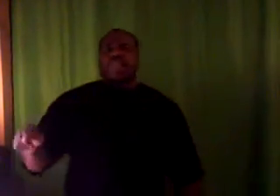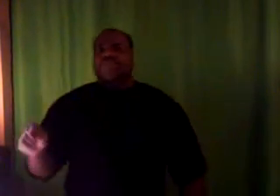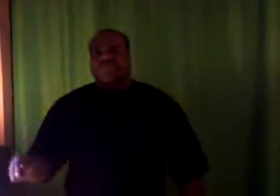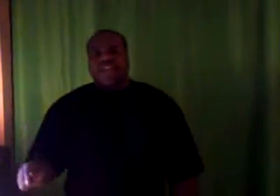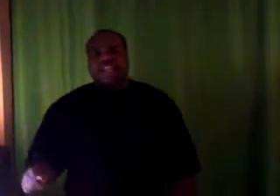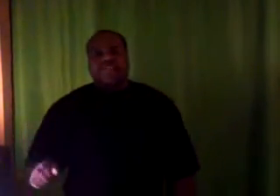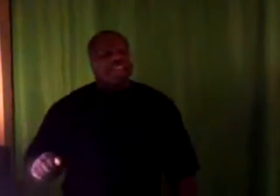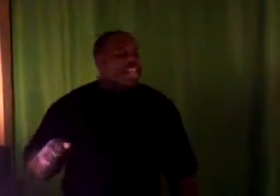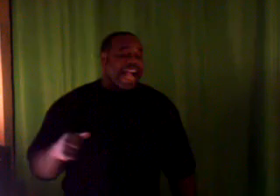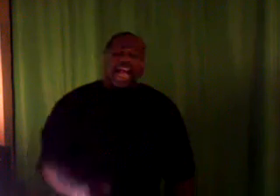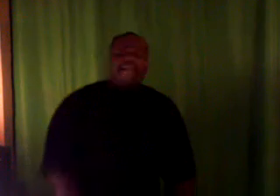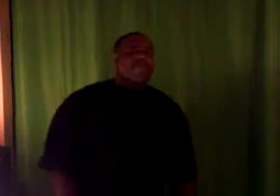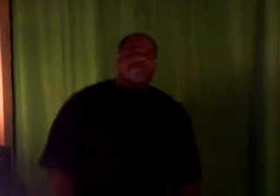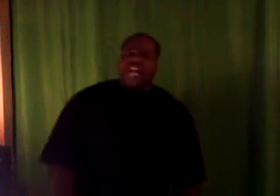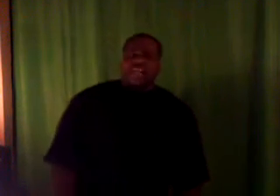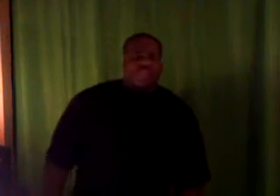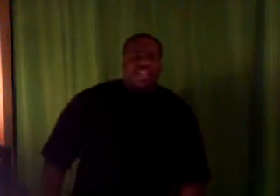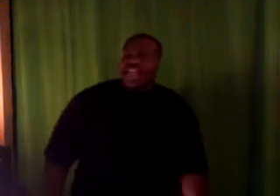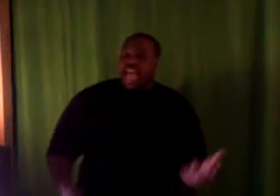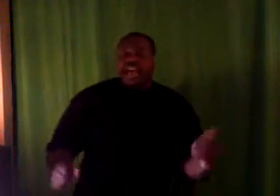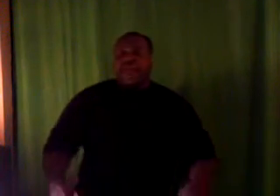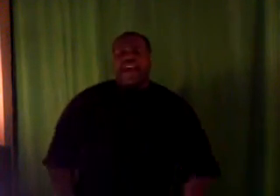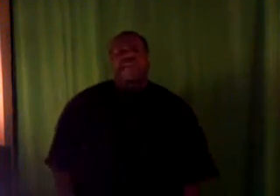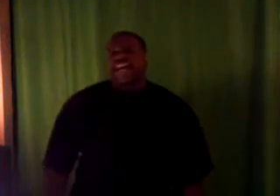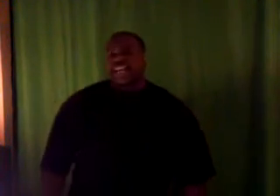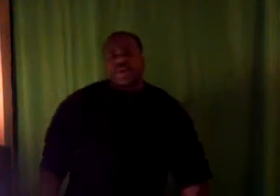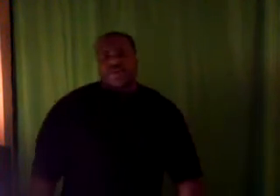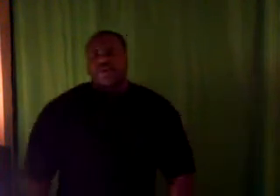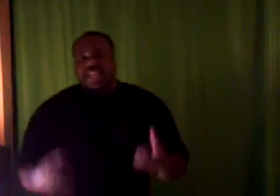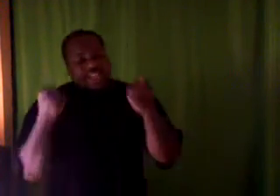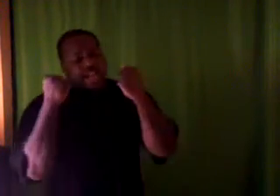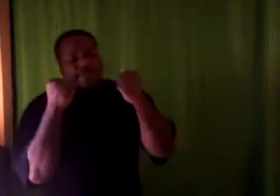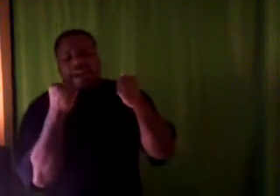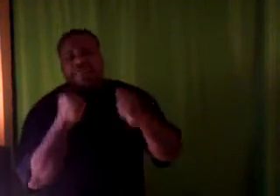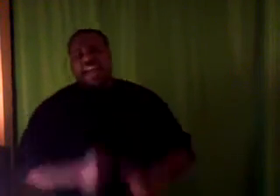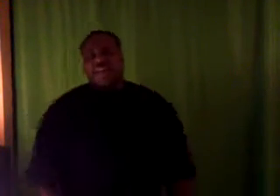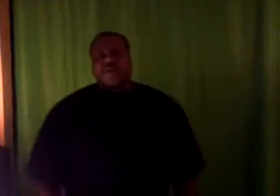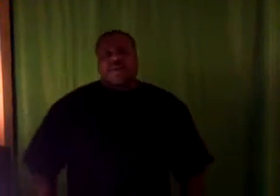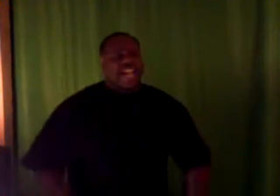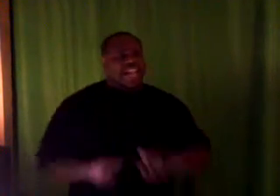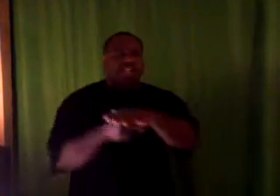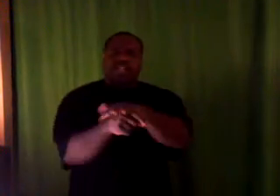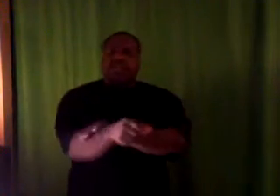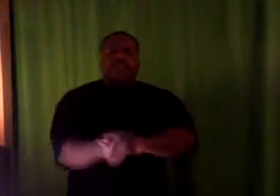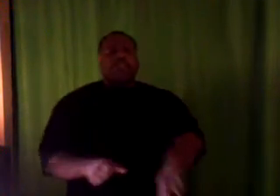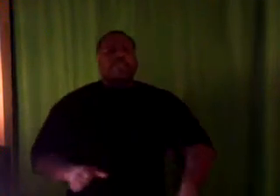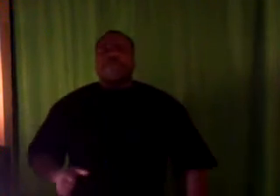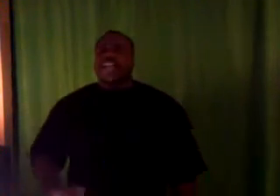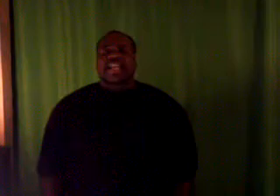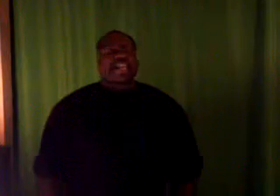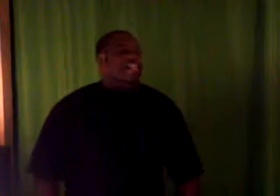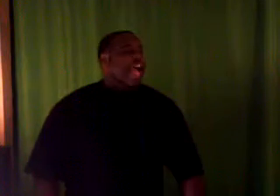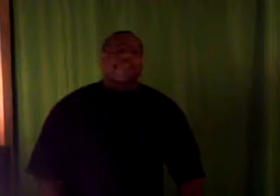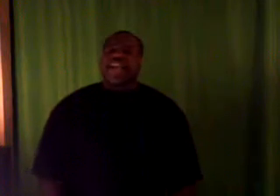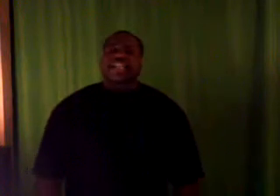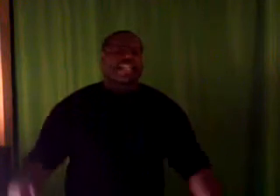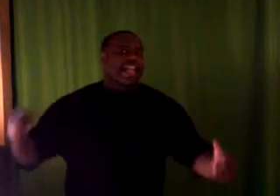disrespect you because I got a new flash for you. Ain't nobody fighting no more. It ain't about fighting no more. Now, people are pitting these cap backs and